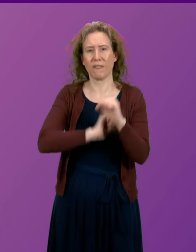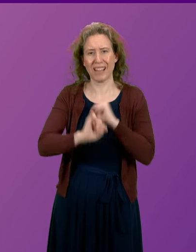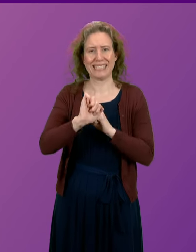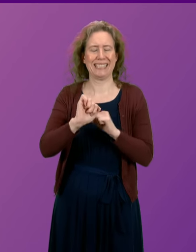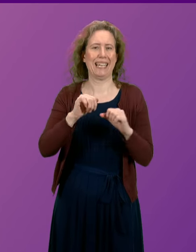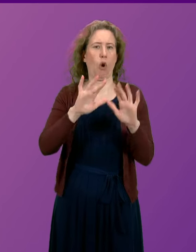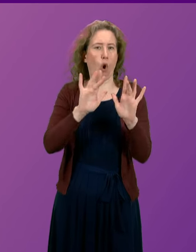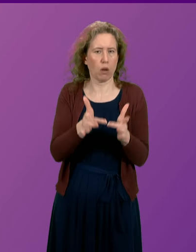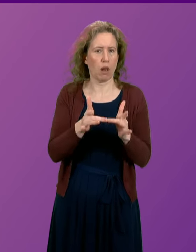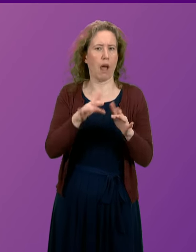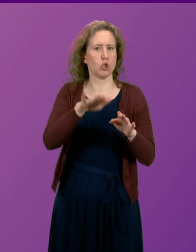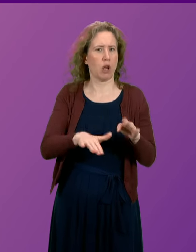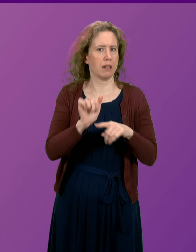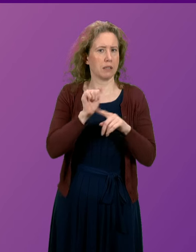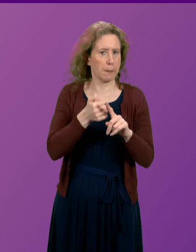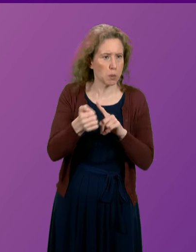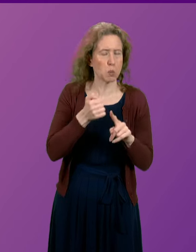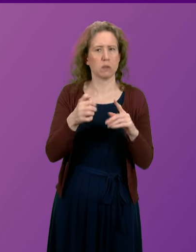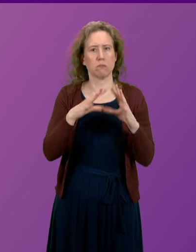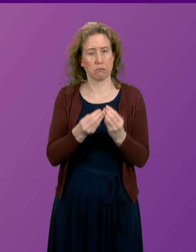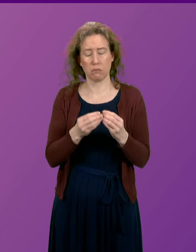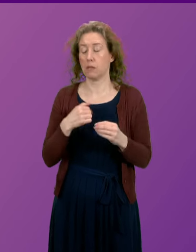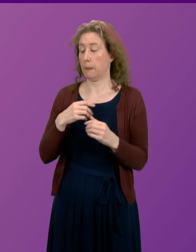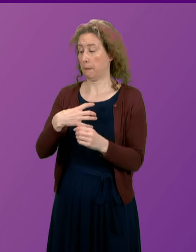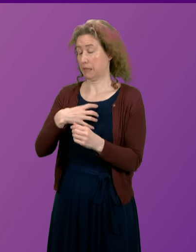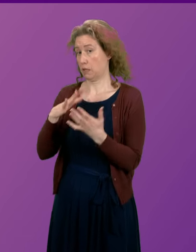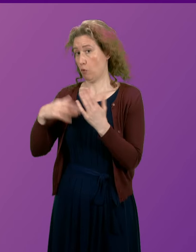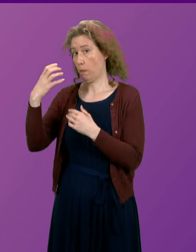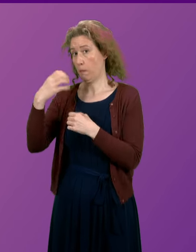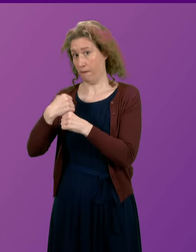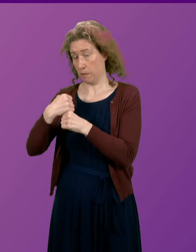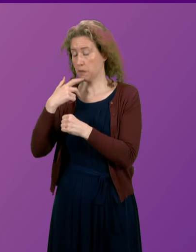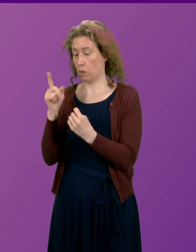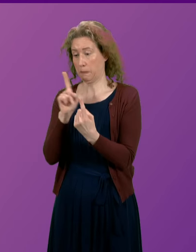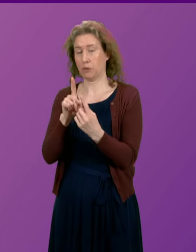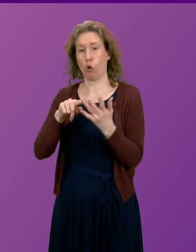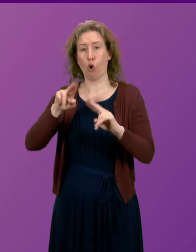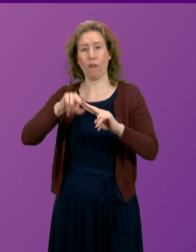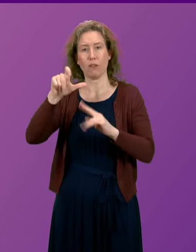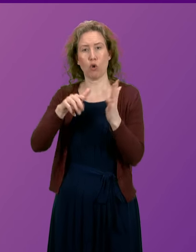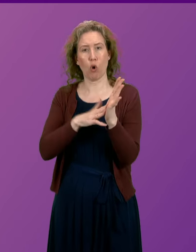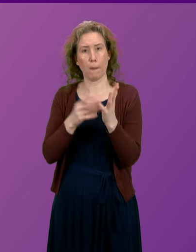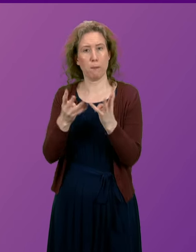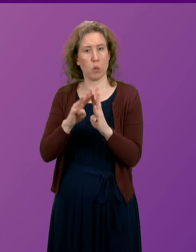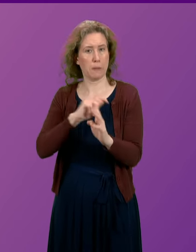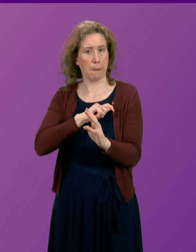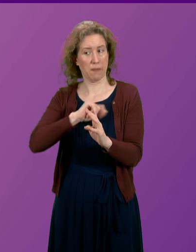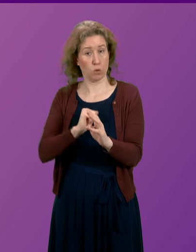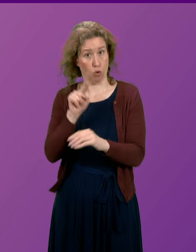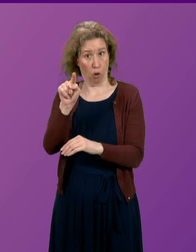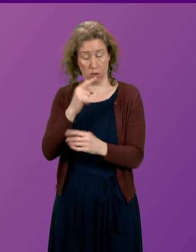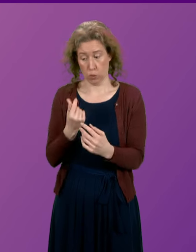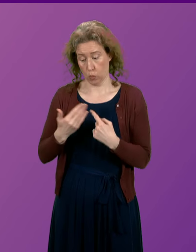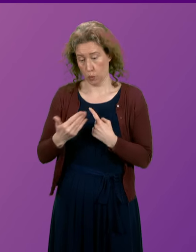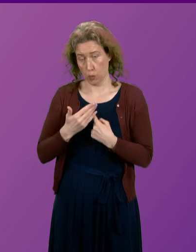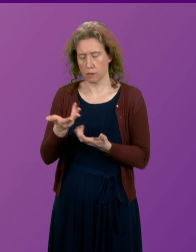abuse. Ministers in the Government will be meeting with the Ofcom board member for Scotland in the coming weeks to